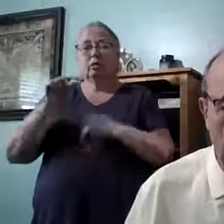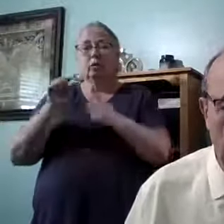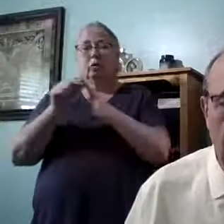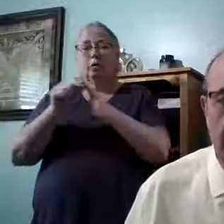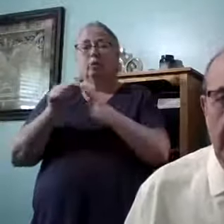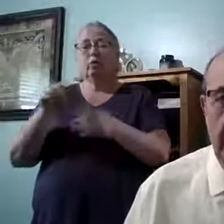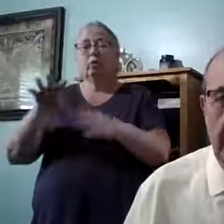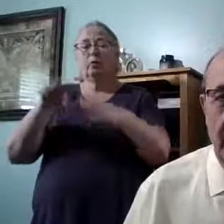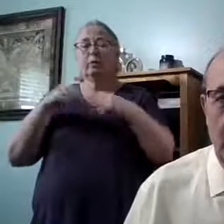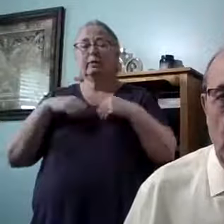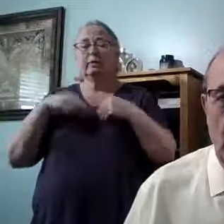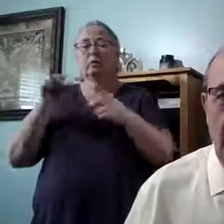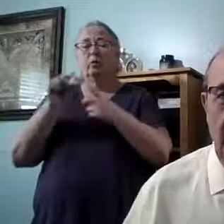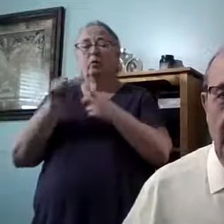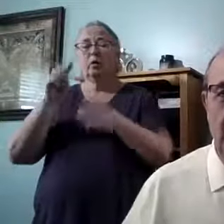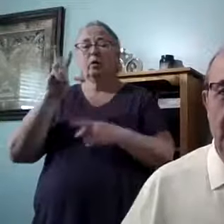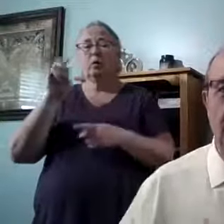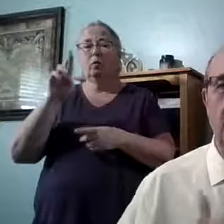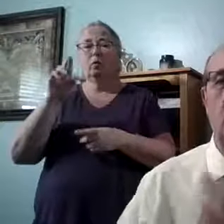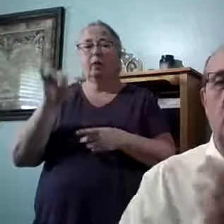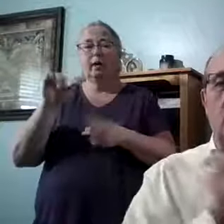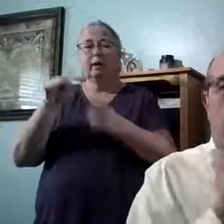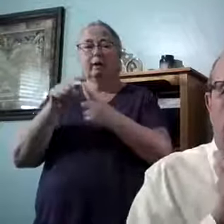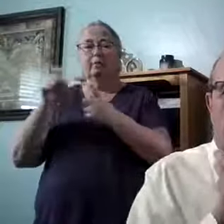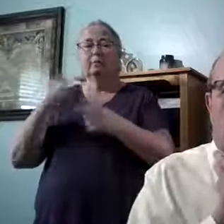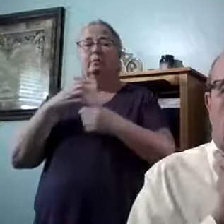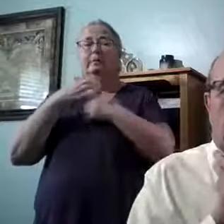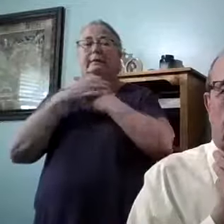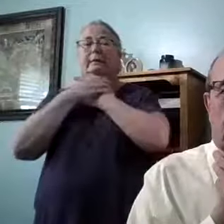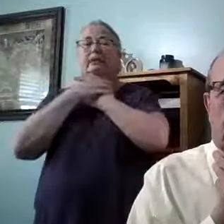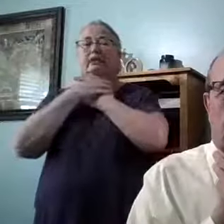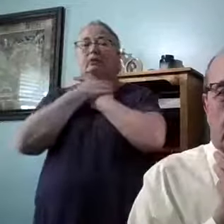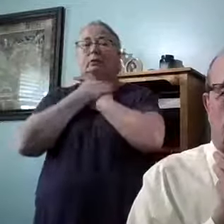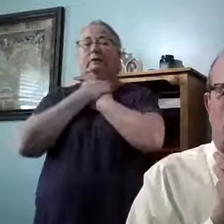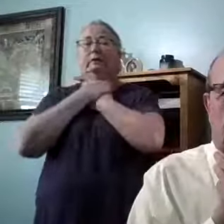worry. You know what it means? It means to strangle.